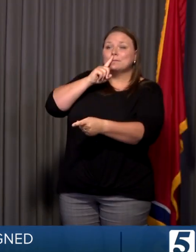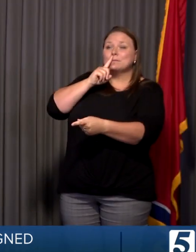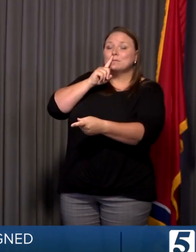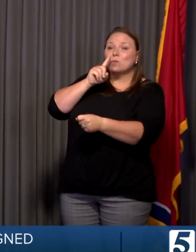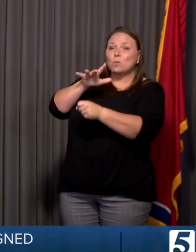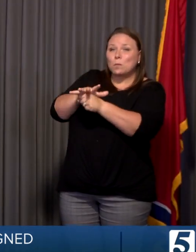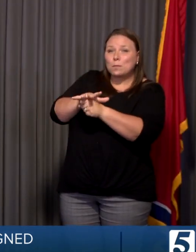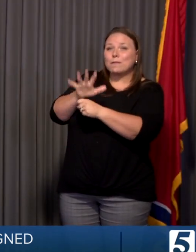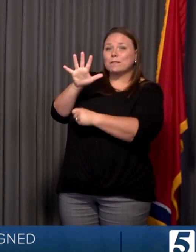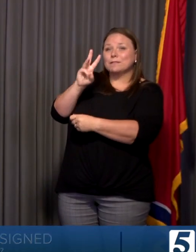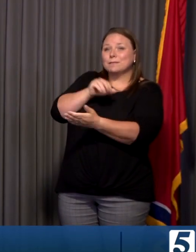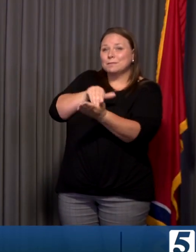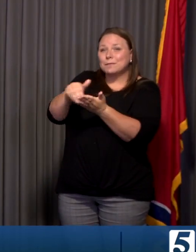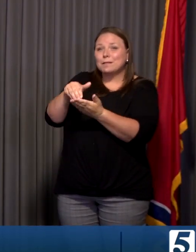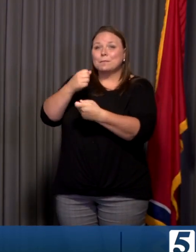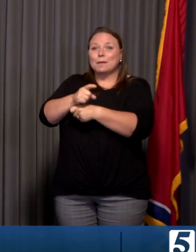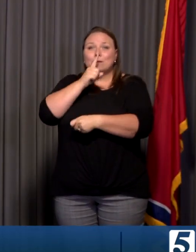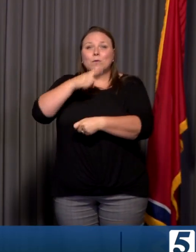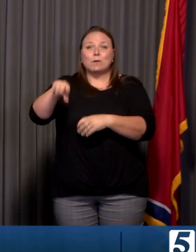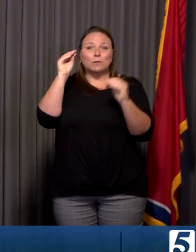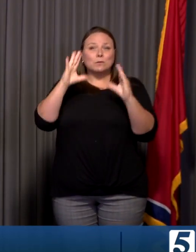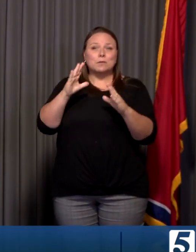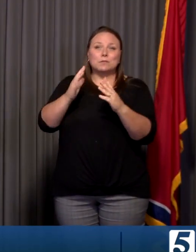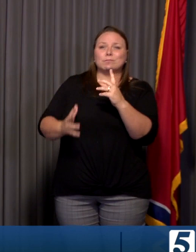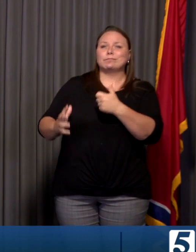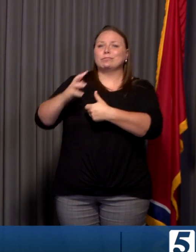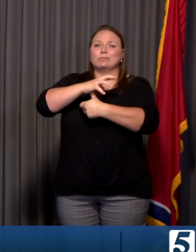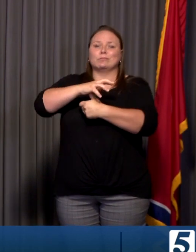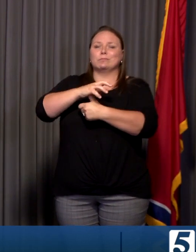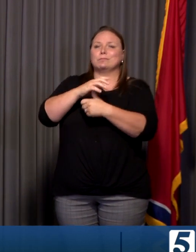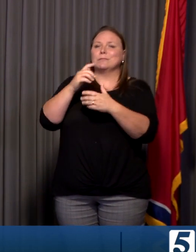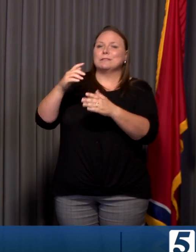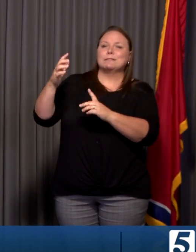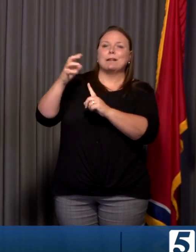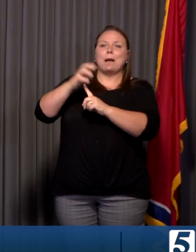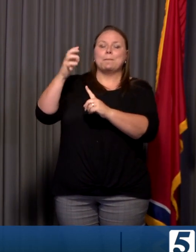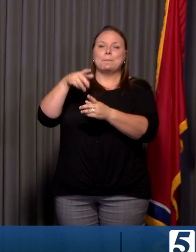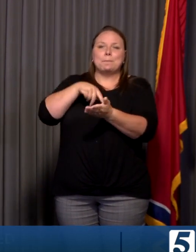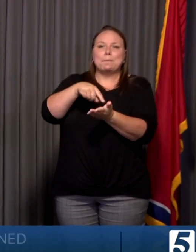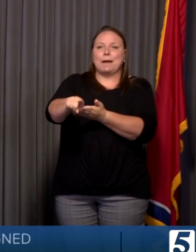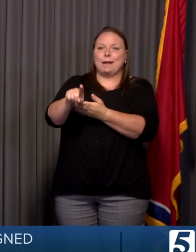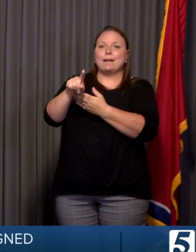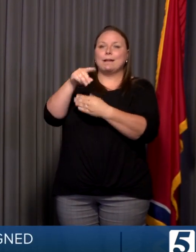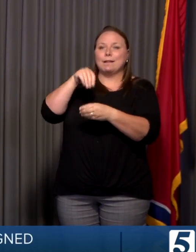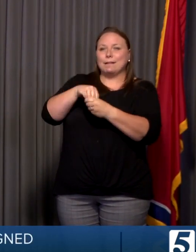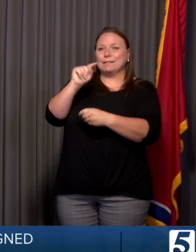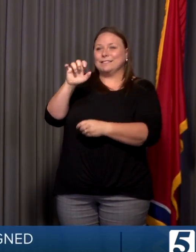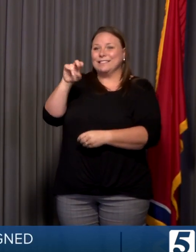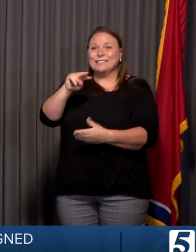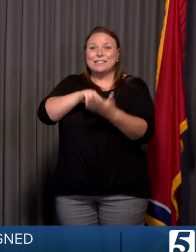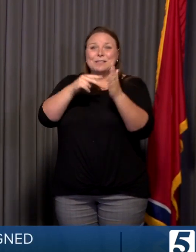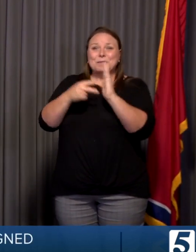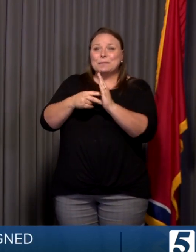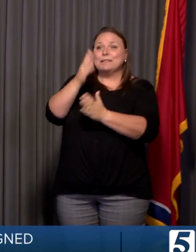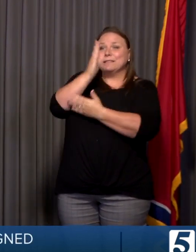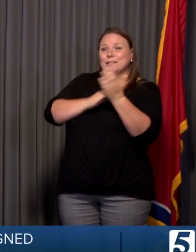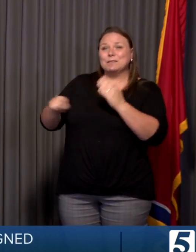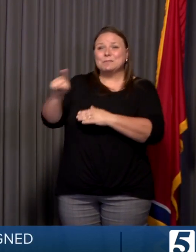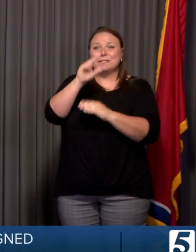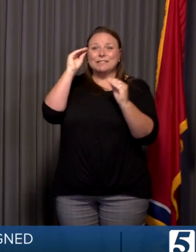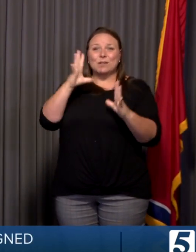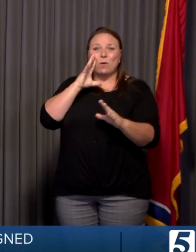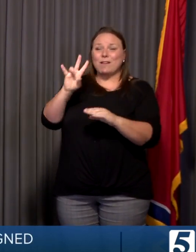to make our teachers the best paid in Tennessee, which means the average Metro teacher will see a $7,000